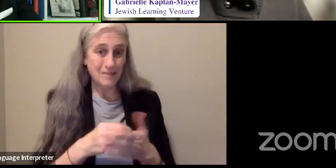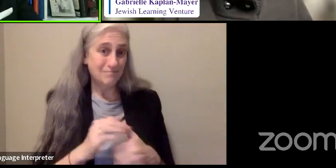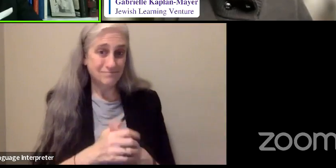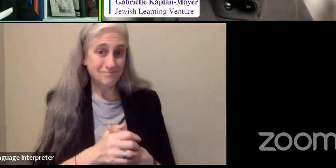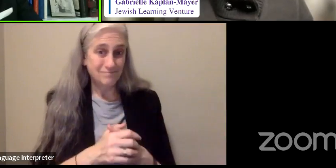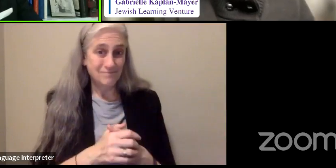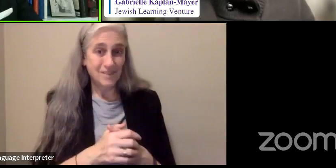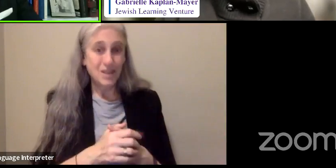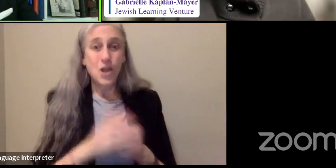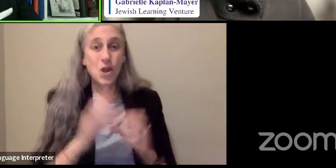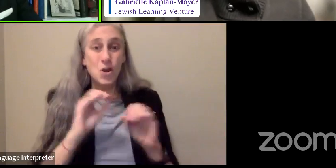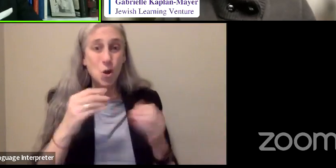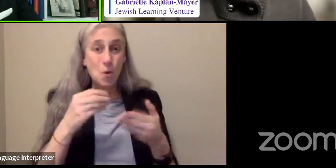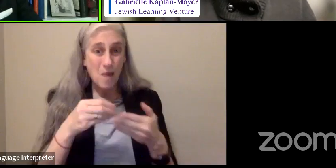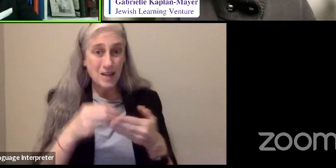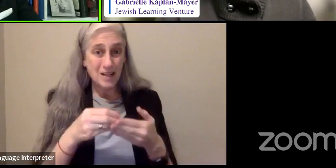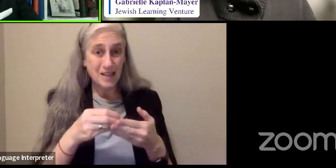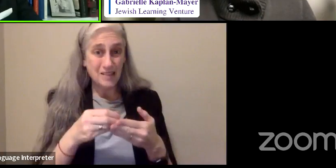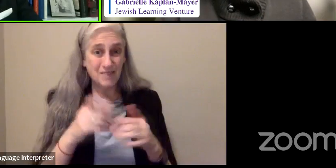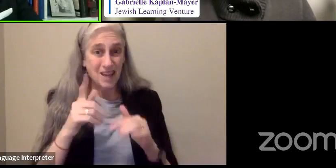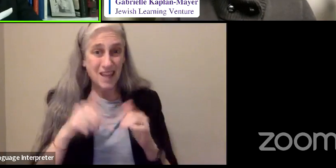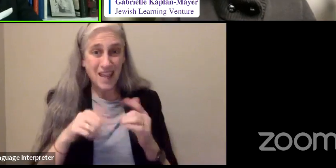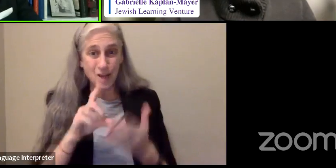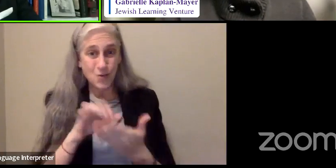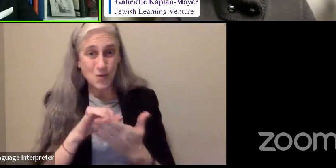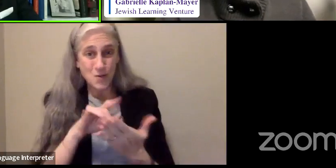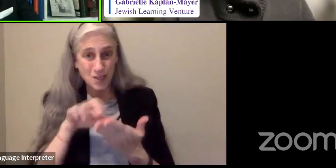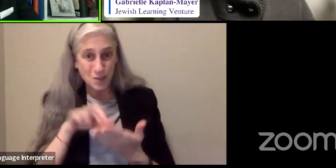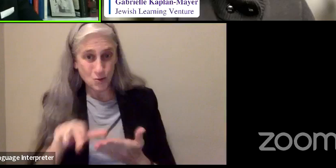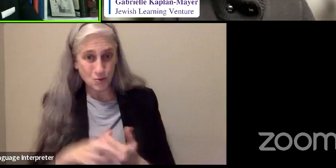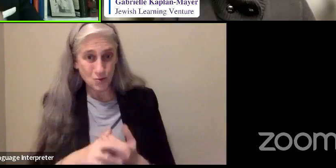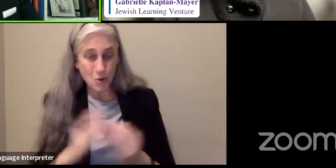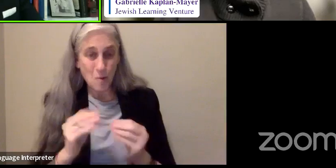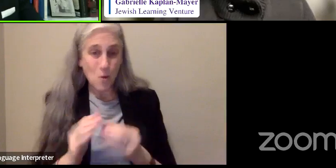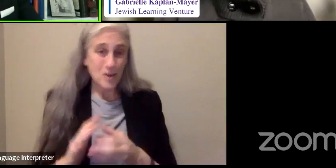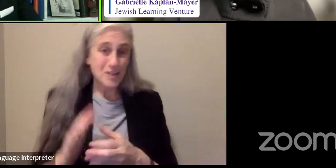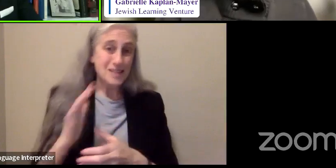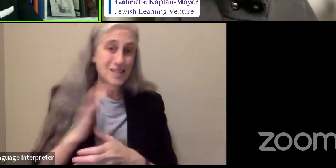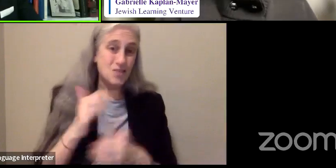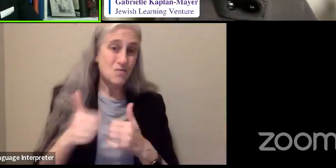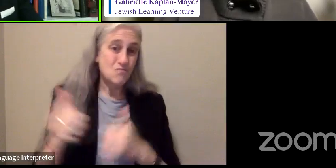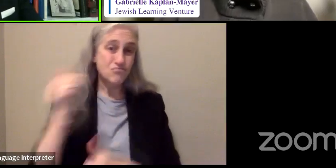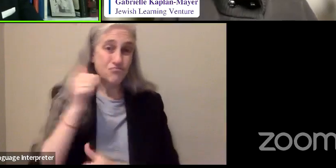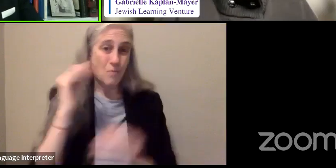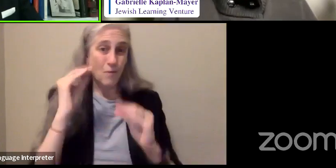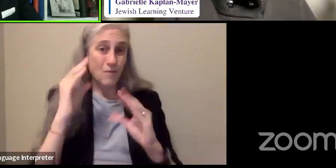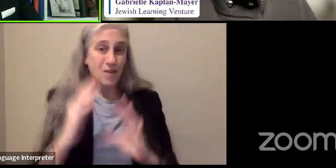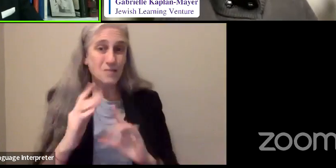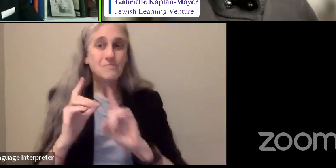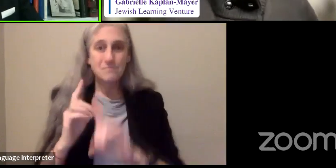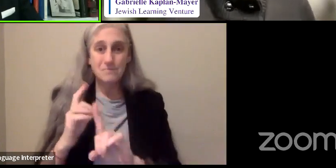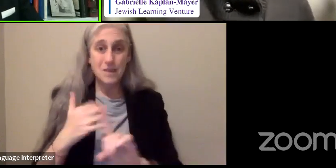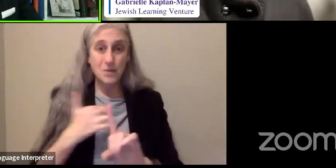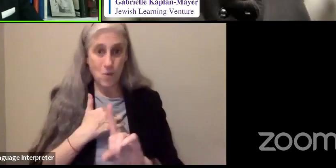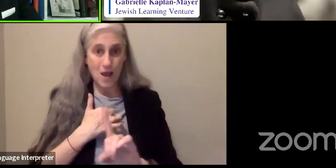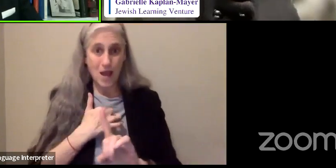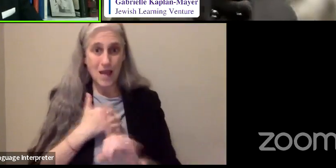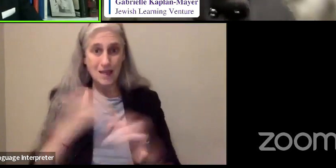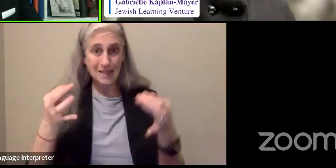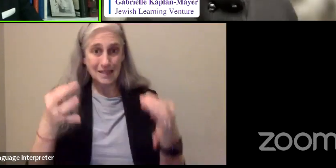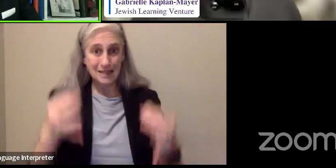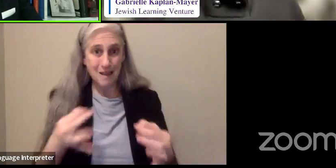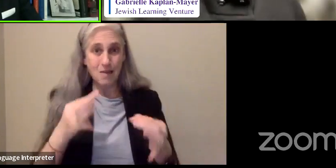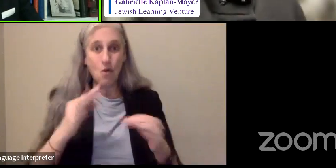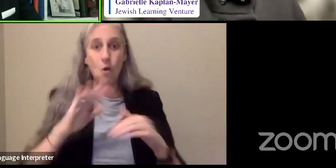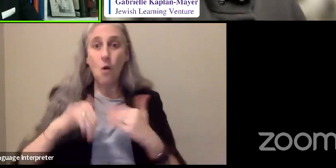that the senior professors get. So, I said all this money is going to go to these younger